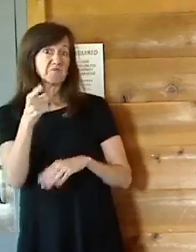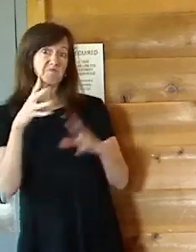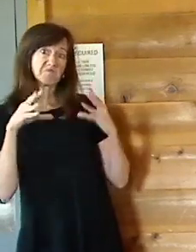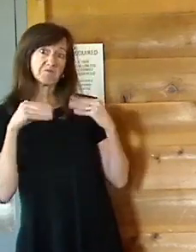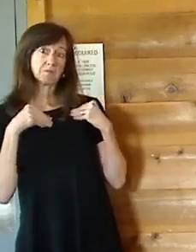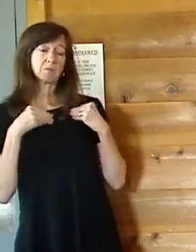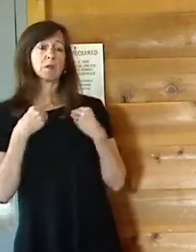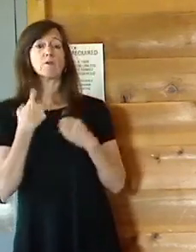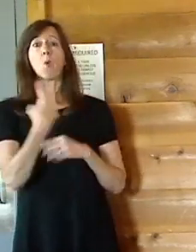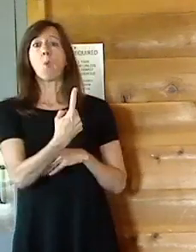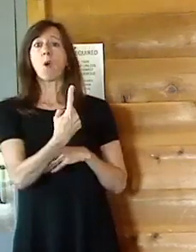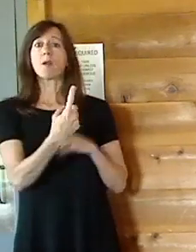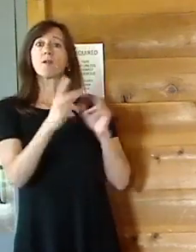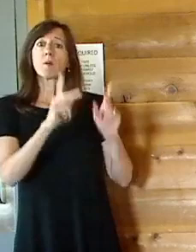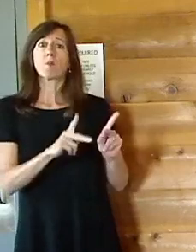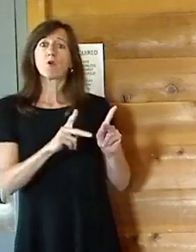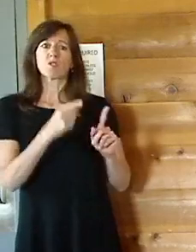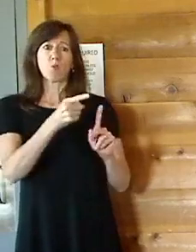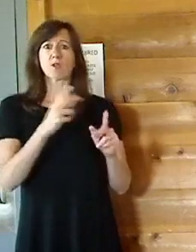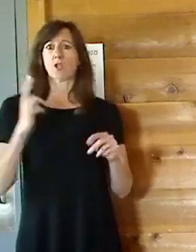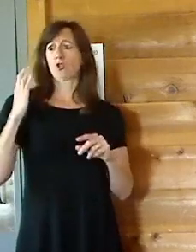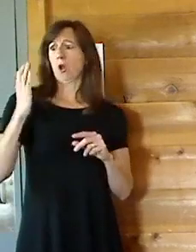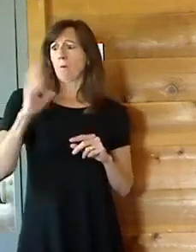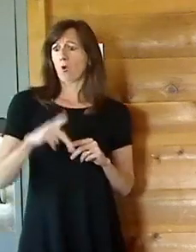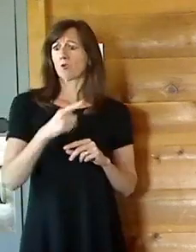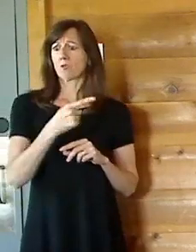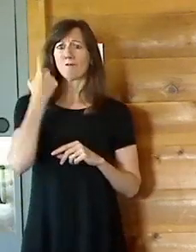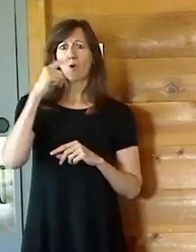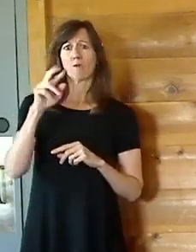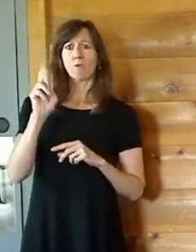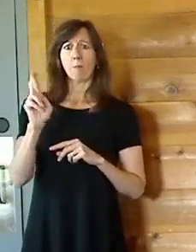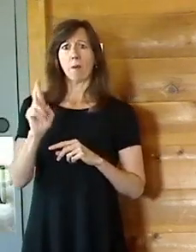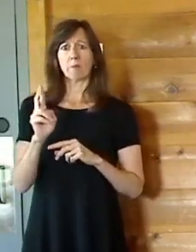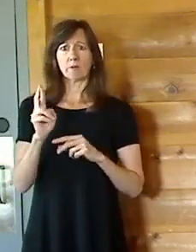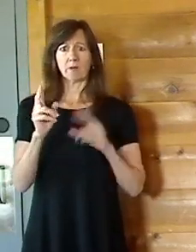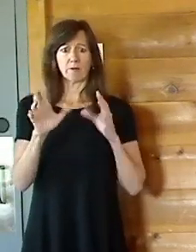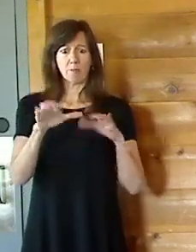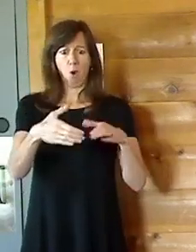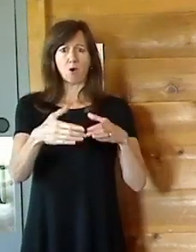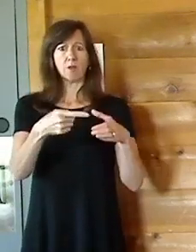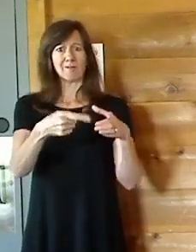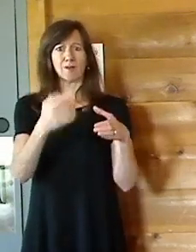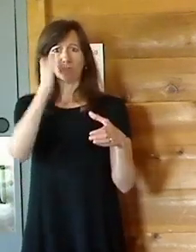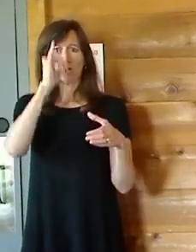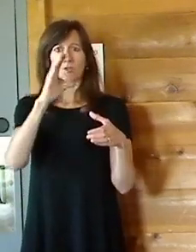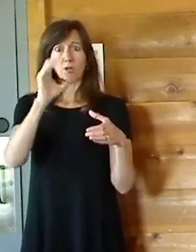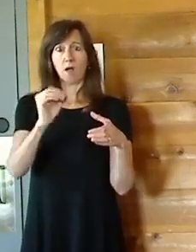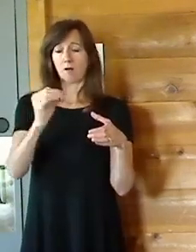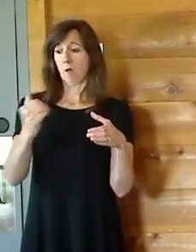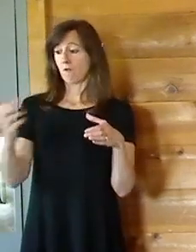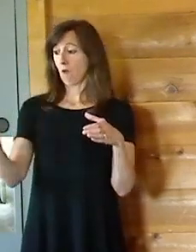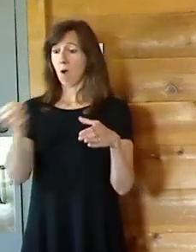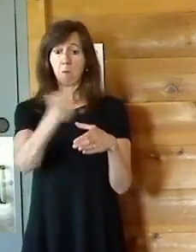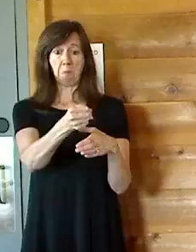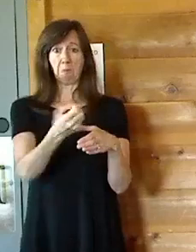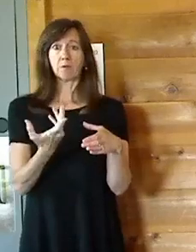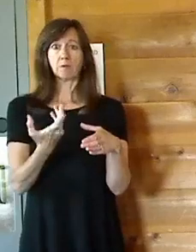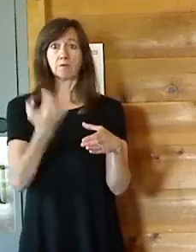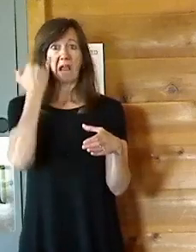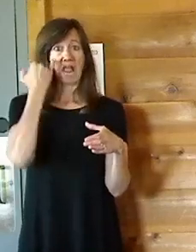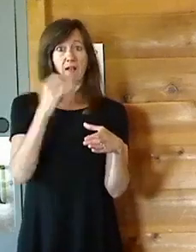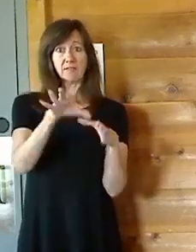of the Republican Party of Dutchess County? We didn't know it. We put him on there. And he or she selected, with the others, the three